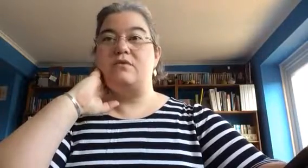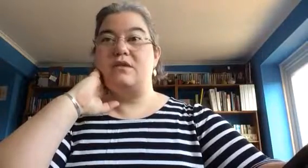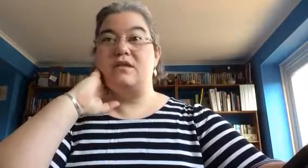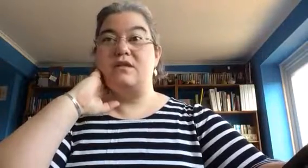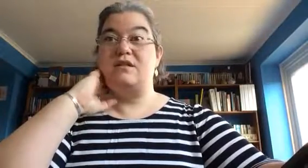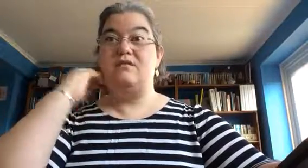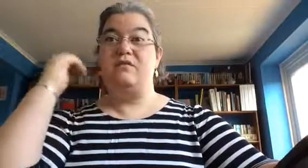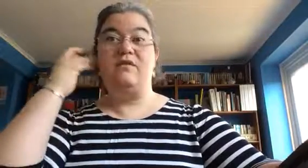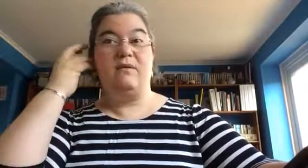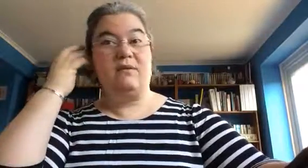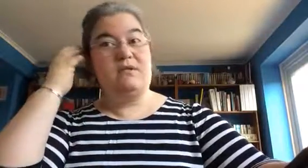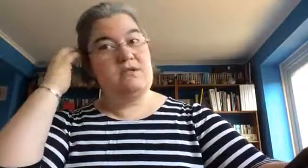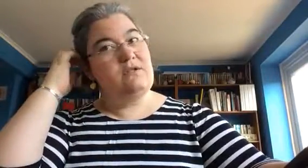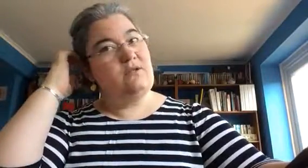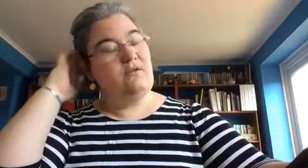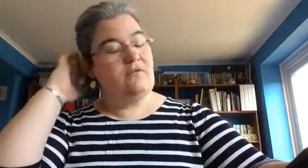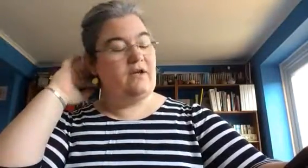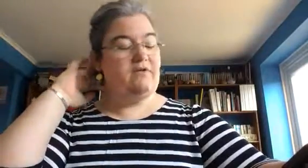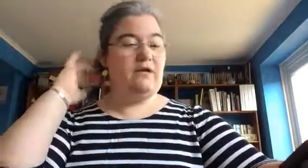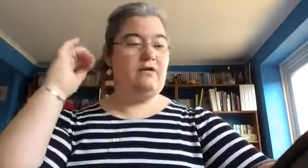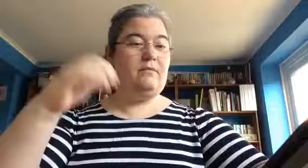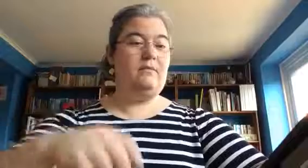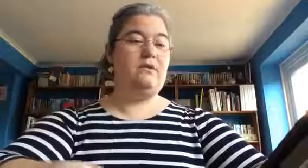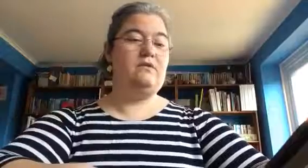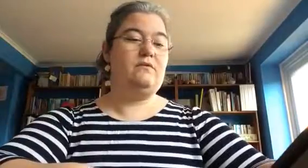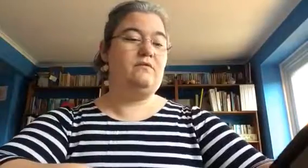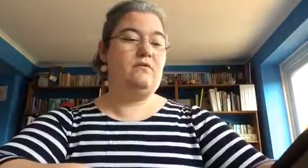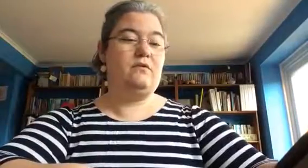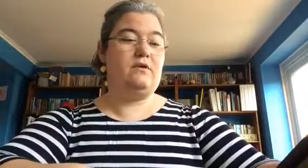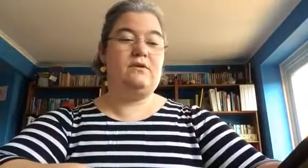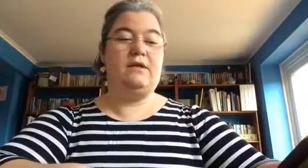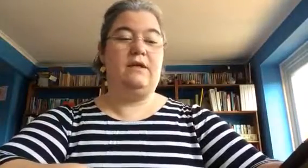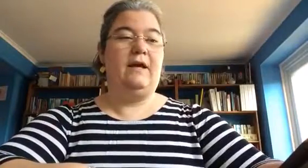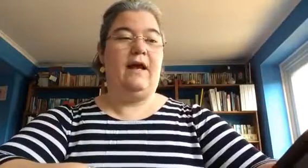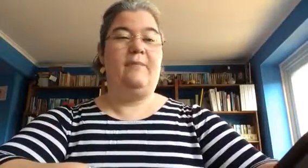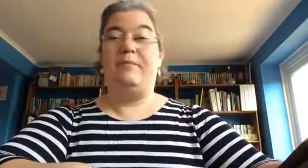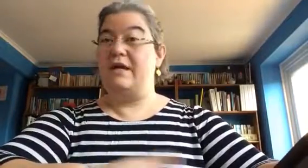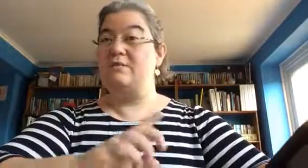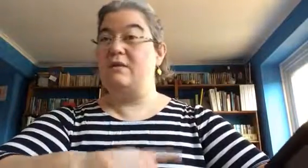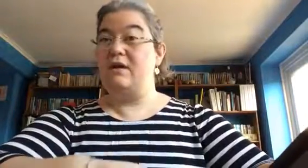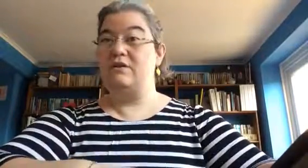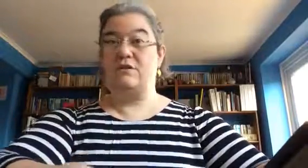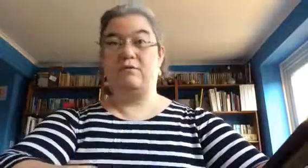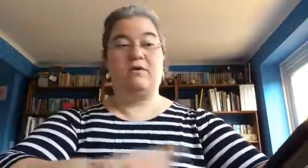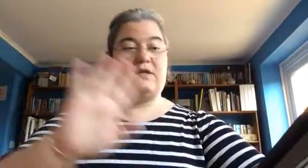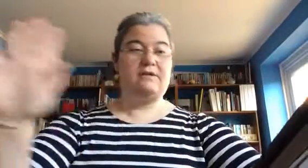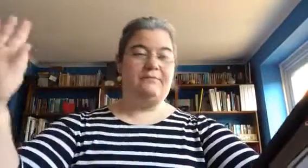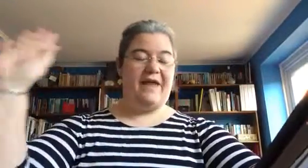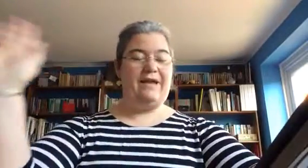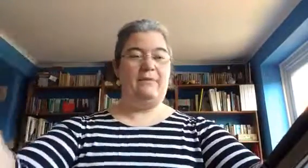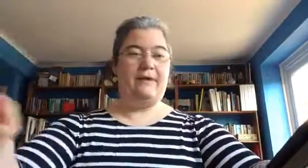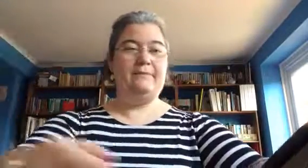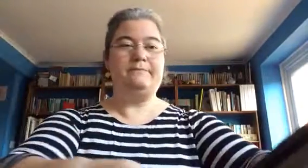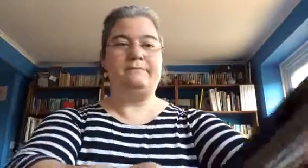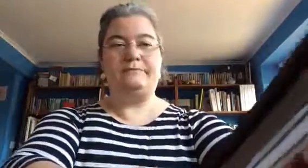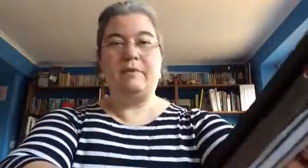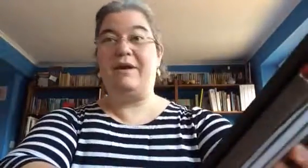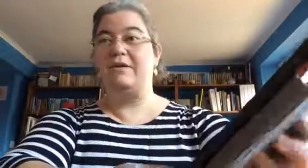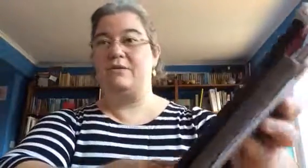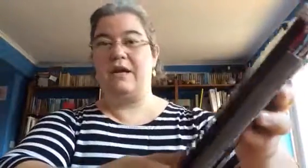writing instead of reviewing, which is not fair really on my beautiful authors, but has been quite an interesting process. Anyway, back to